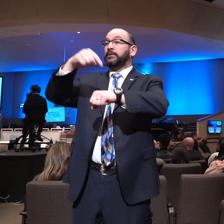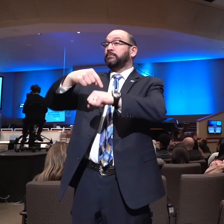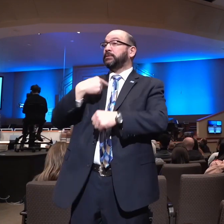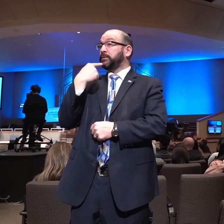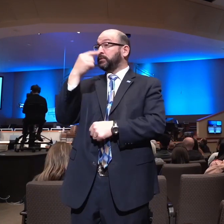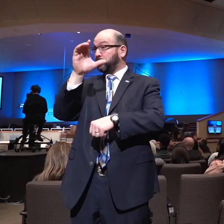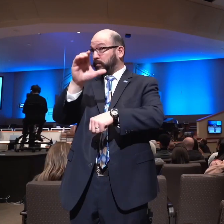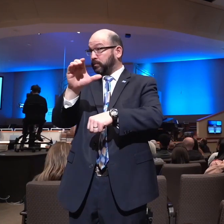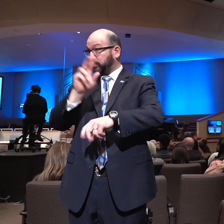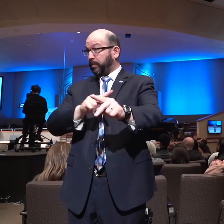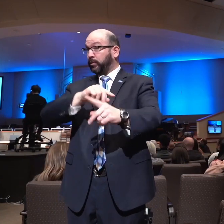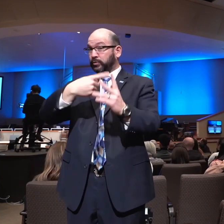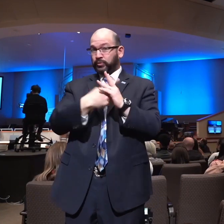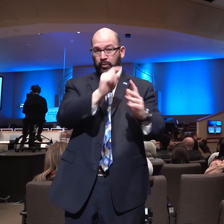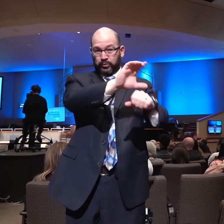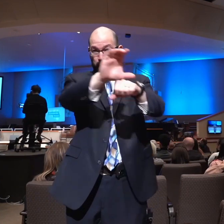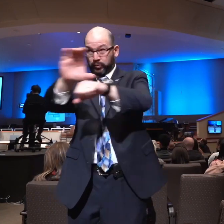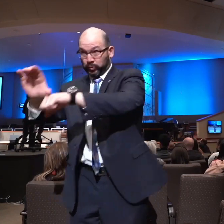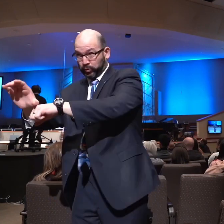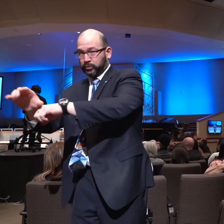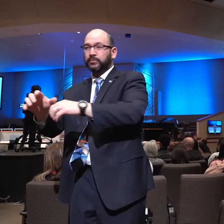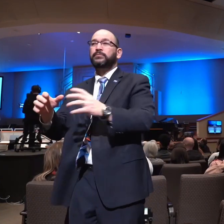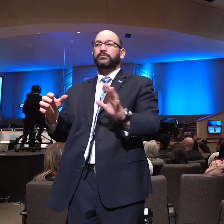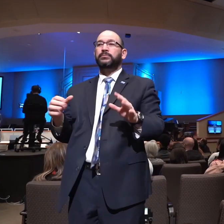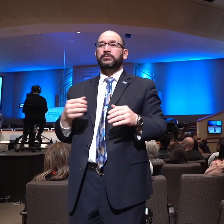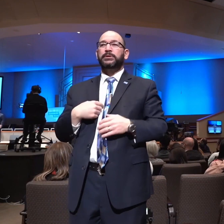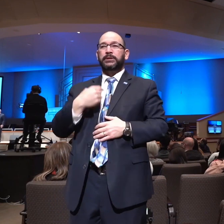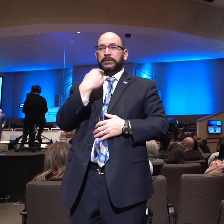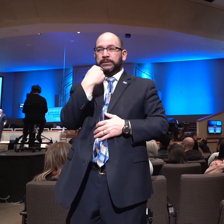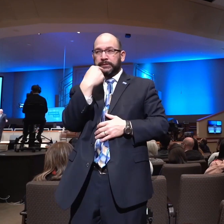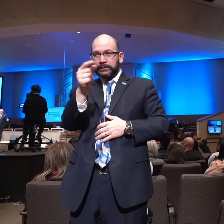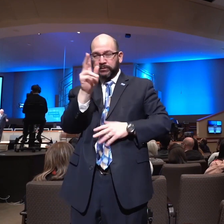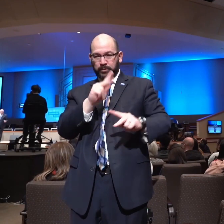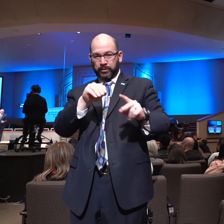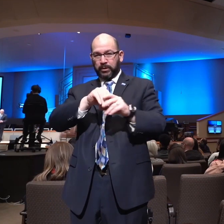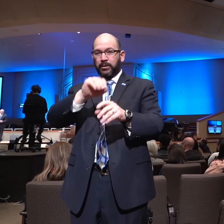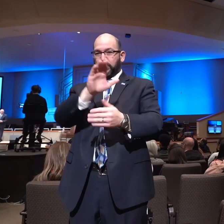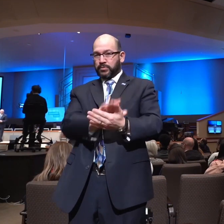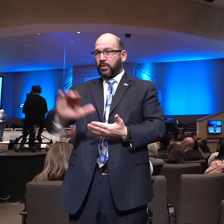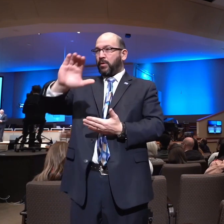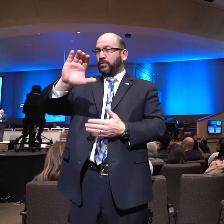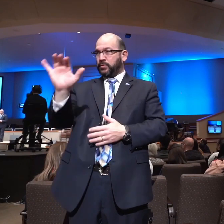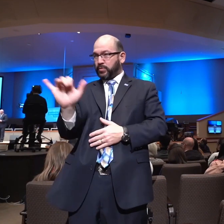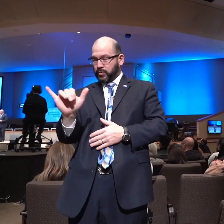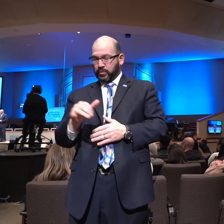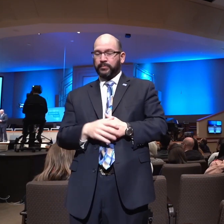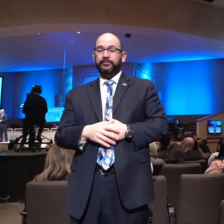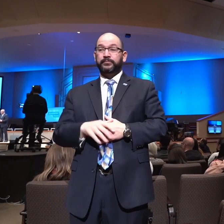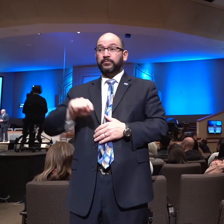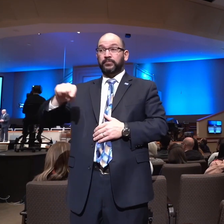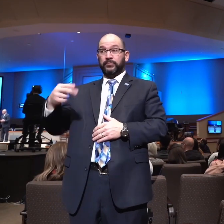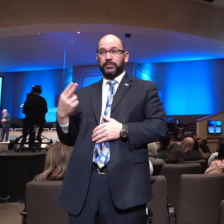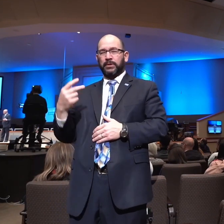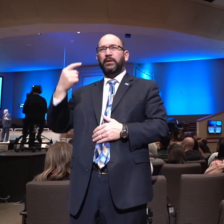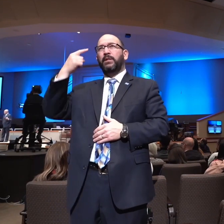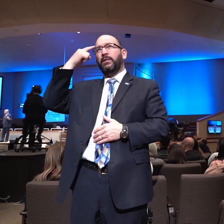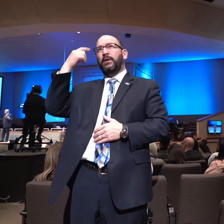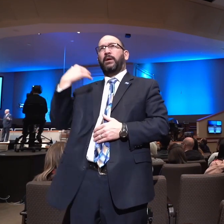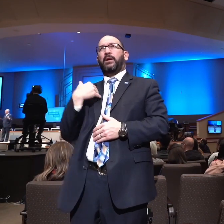and young preachers, and thank the Lord, in College Chapel this past week on Thursday, I believe we had more than 20 young